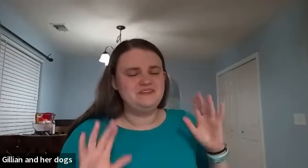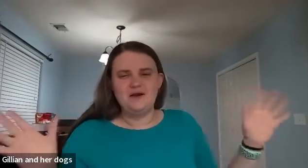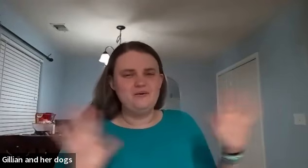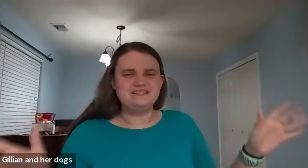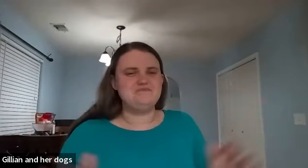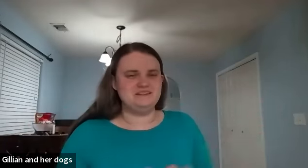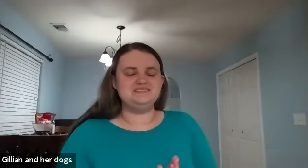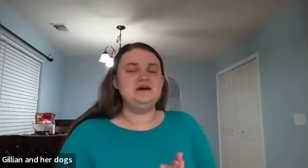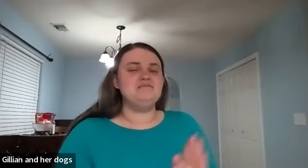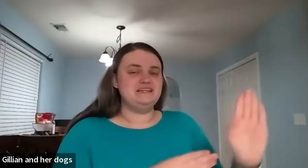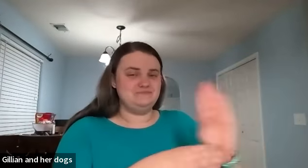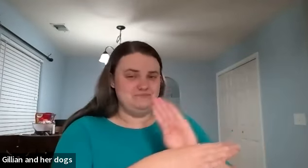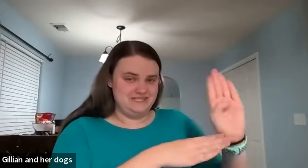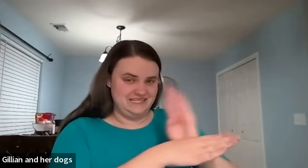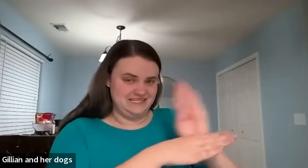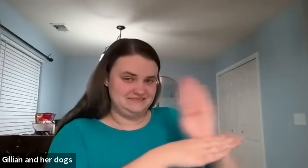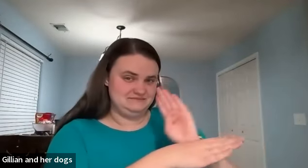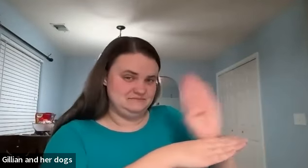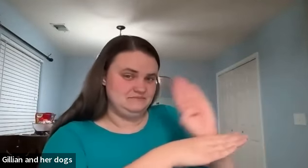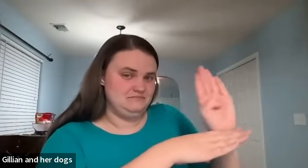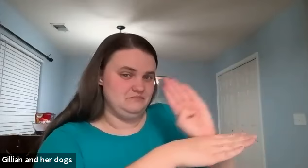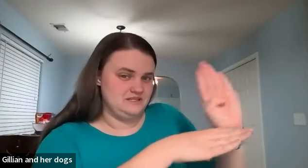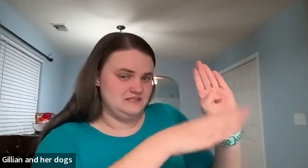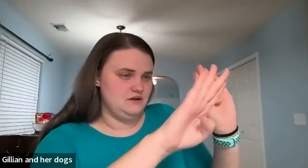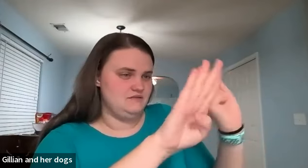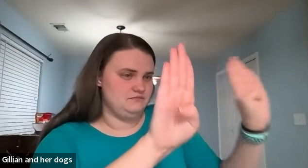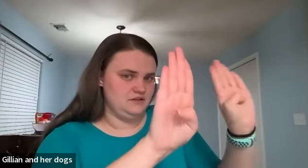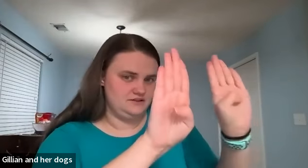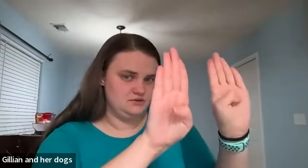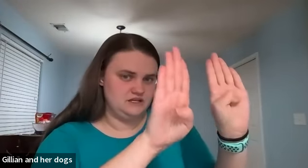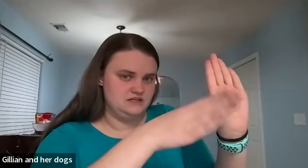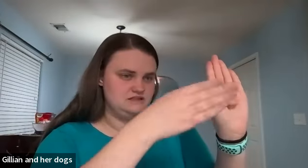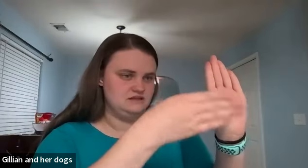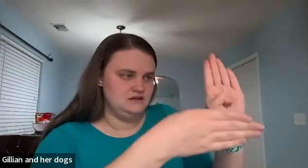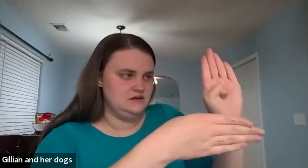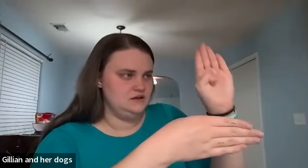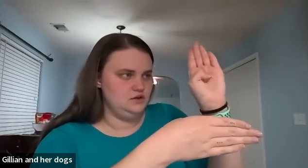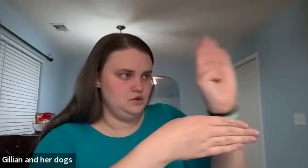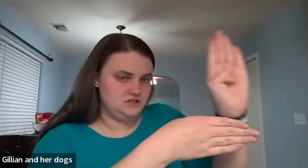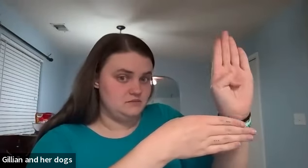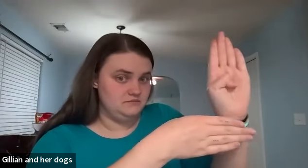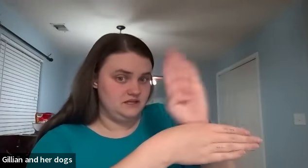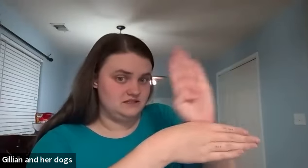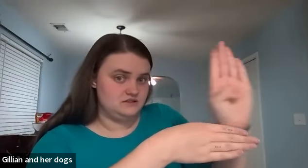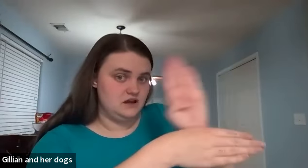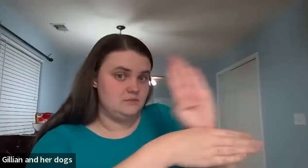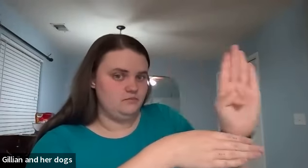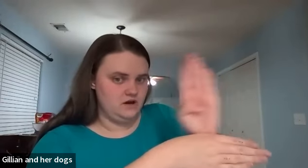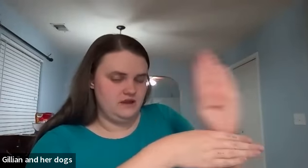always happens but it's busy busy you have like two b's your dominant b is on top running back